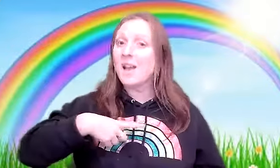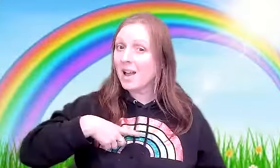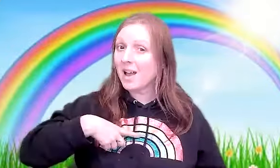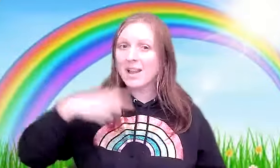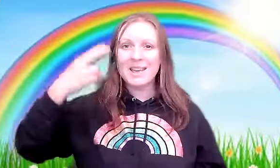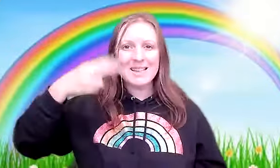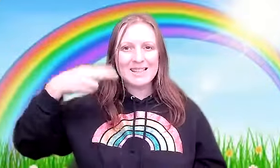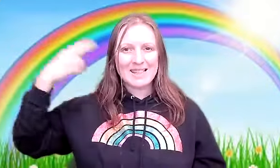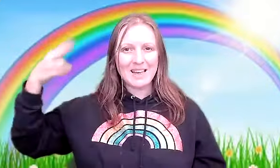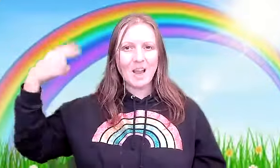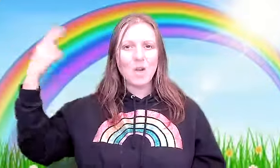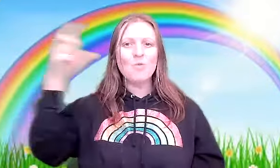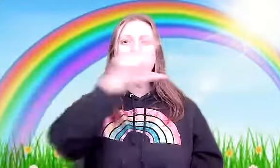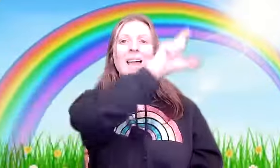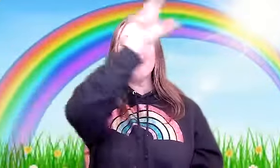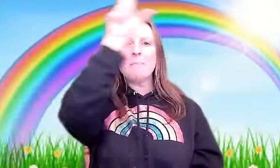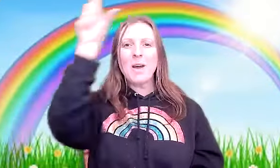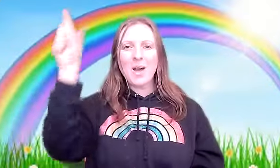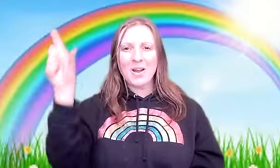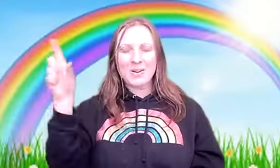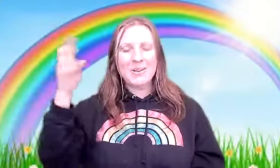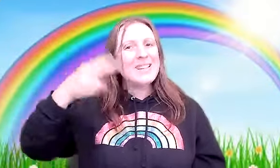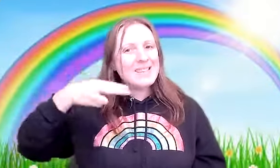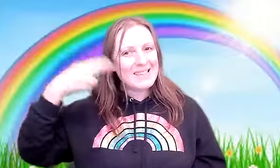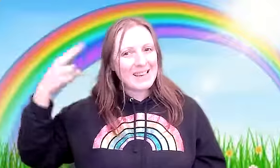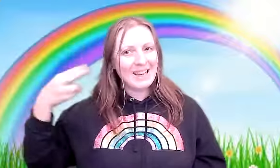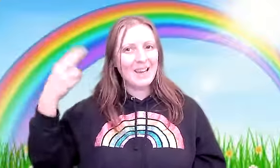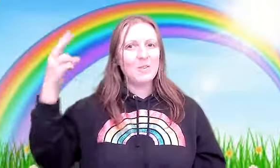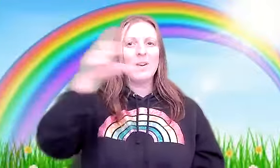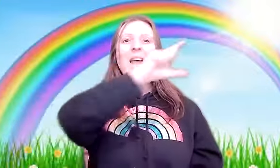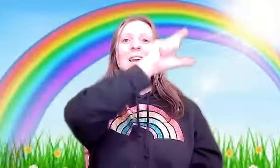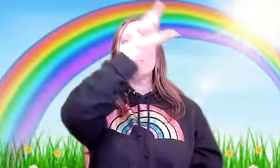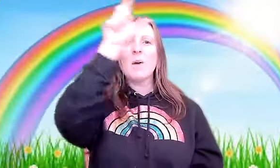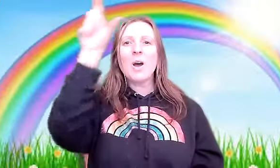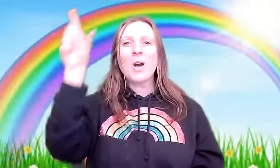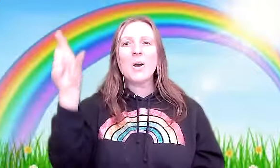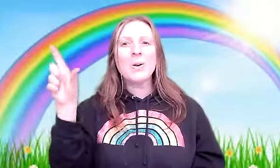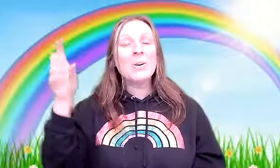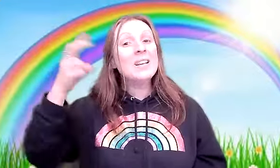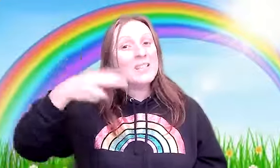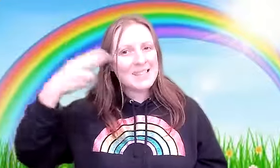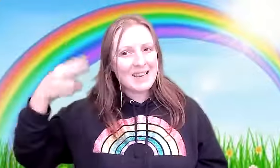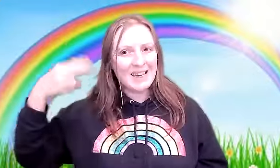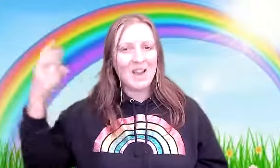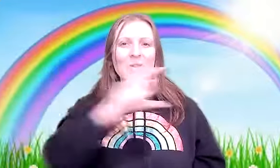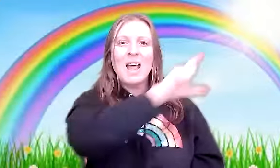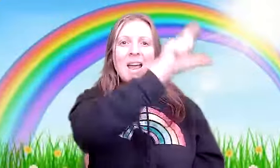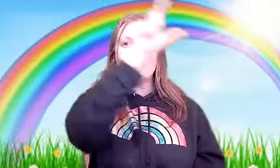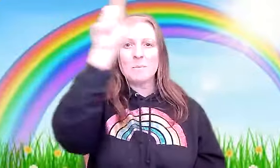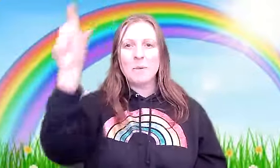I can sing a rainbow, sing a rainbow, sing a rainbow